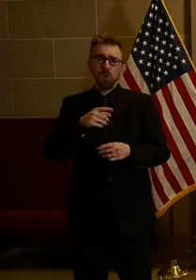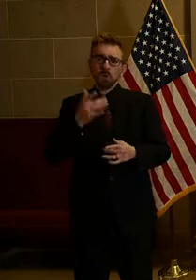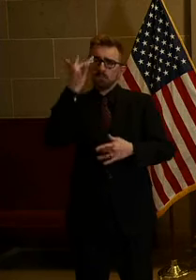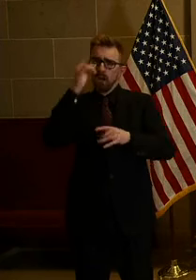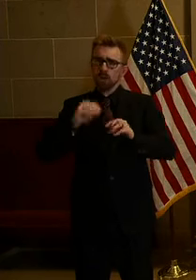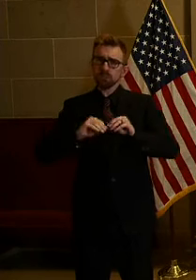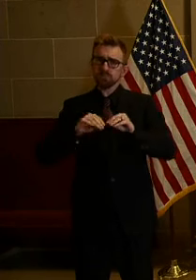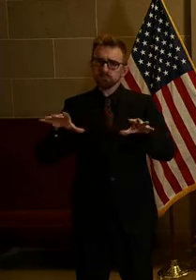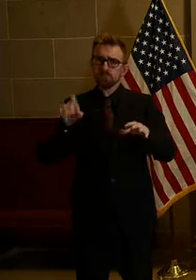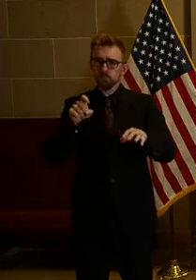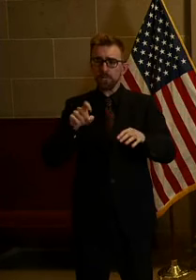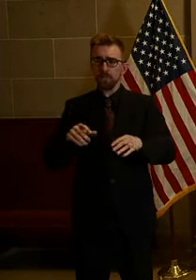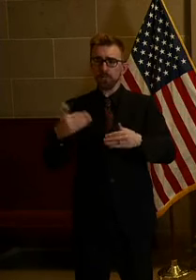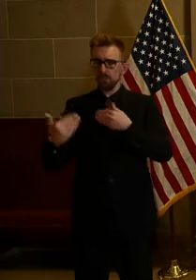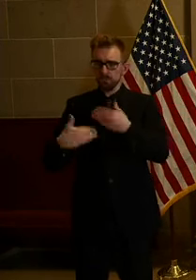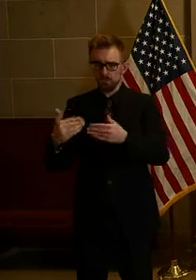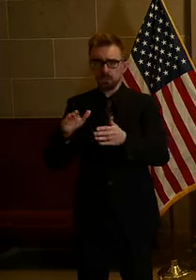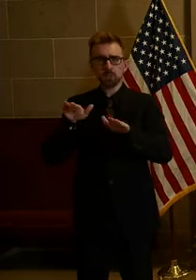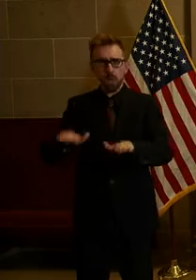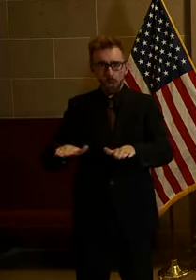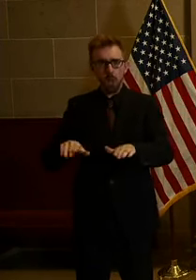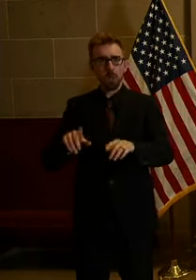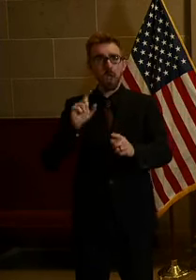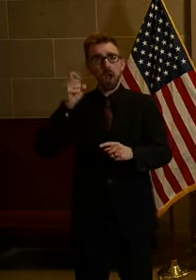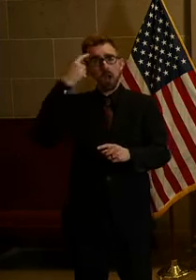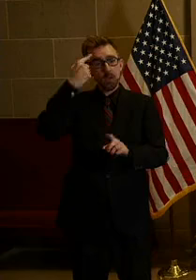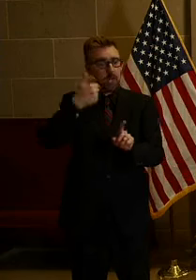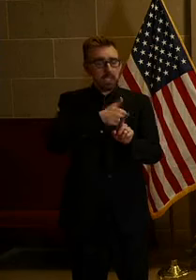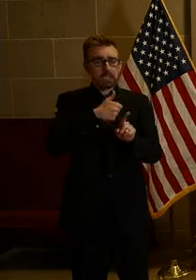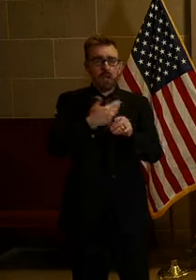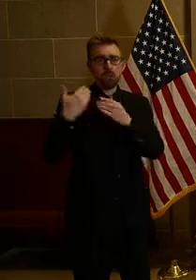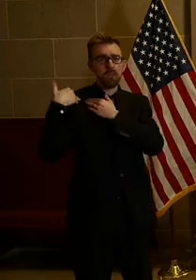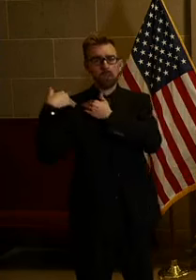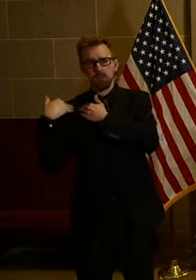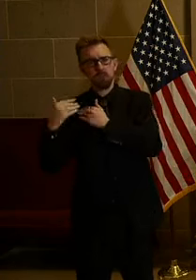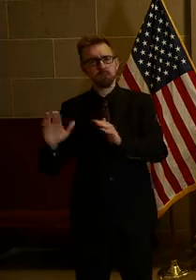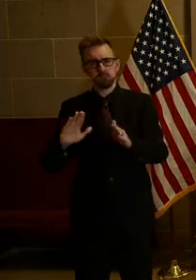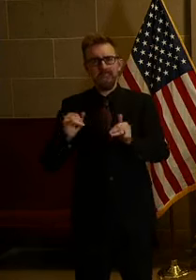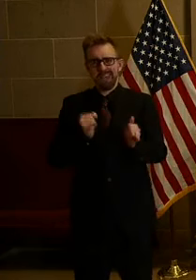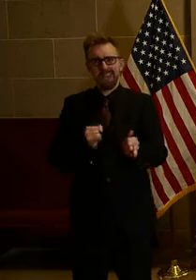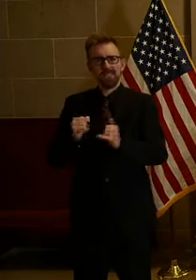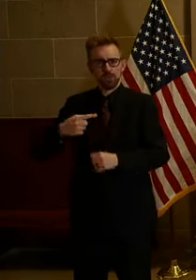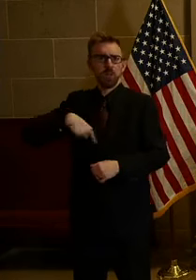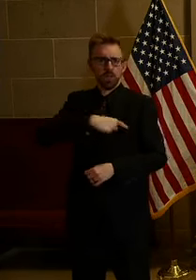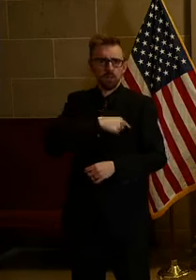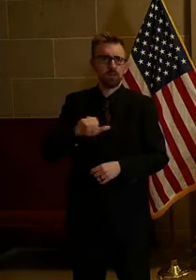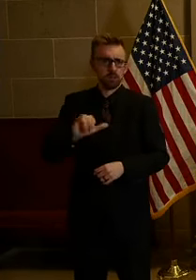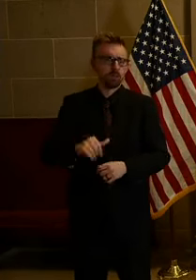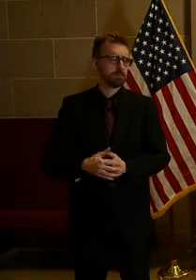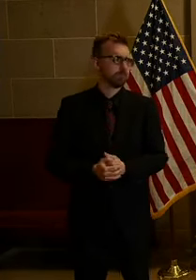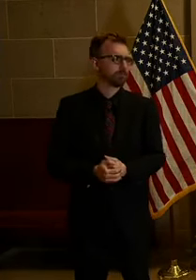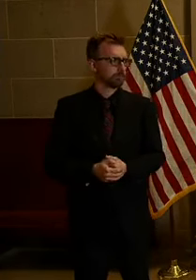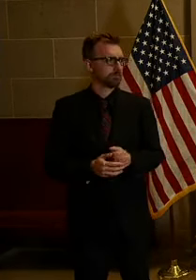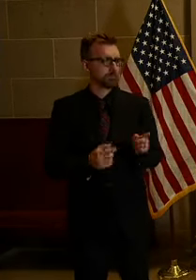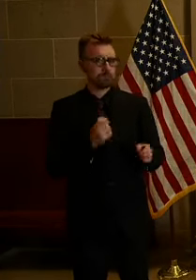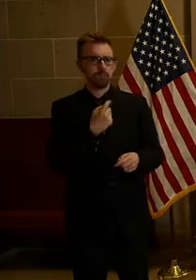down, but it's not government. It's all of us taking individual responsibility. All right, we have a couple of questions for Dr Williams.